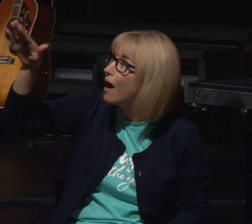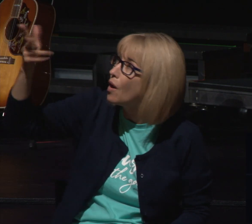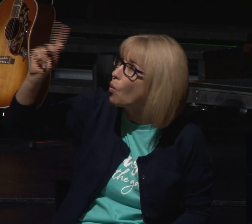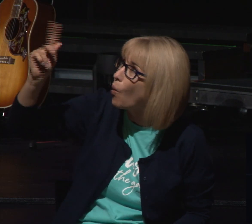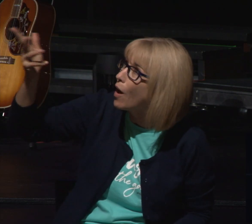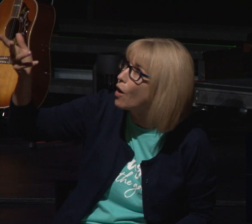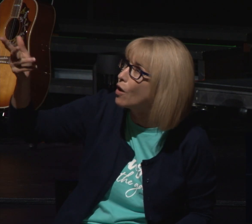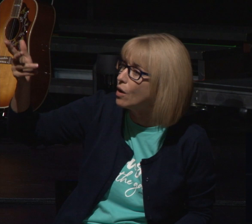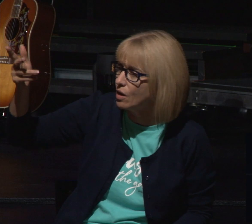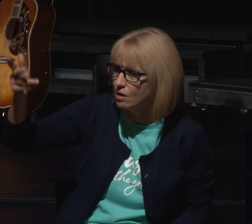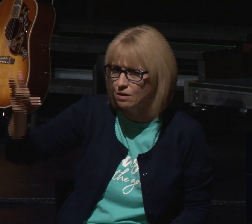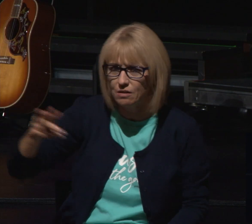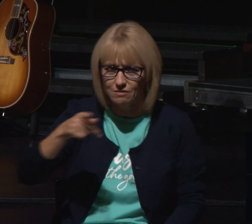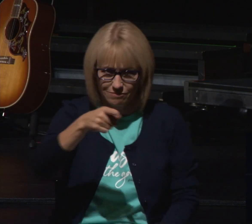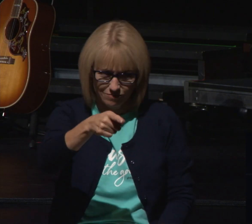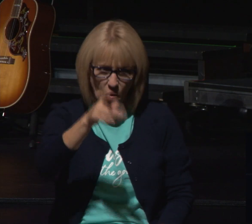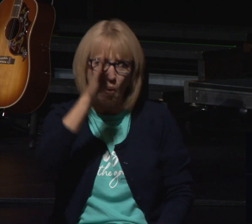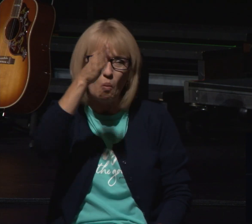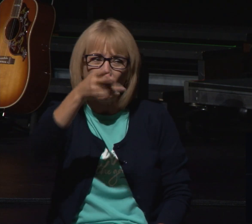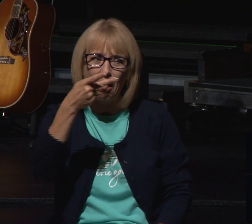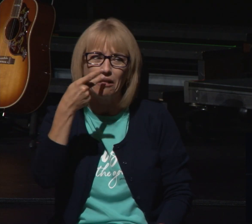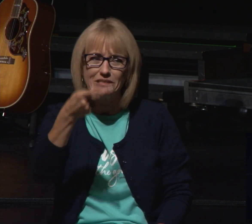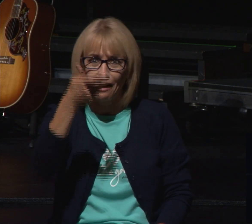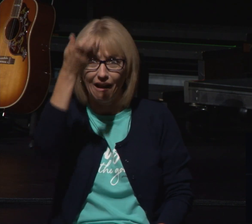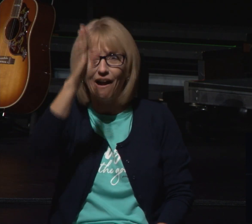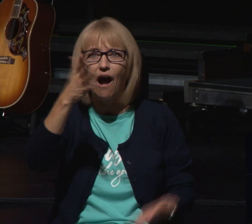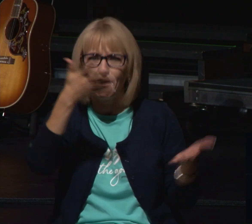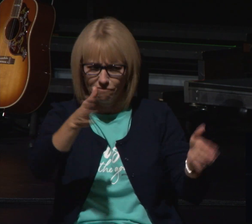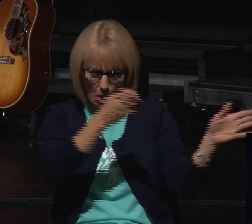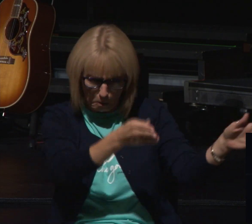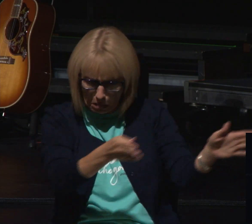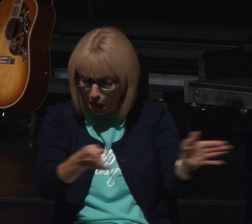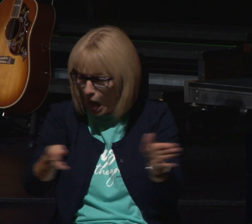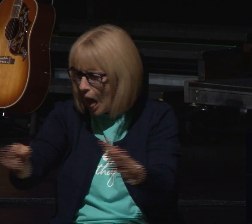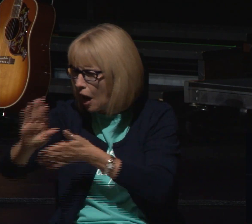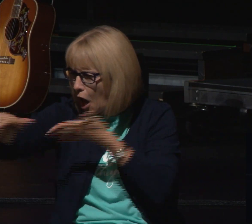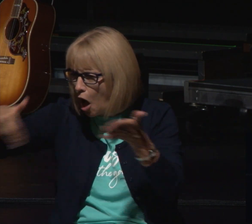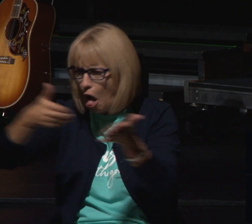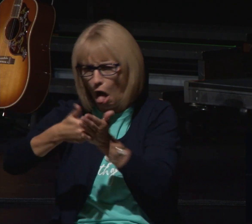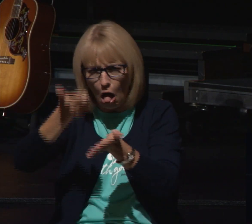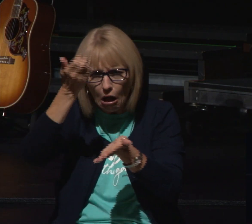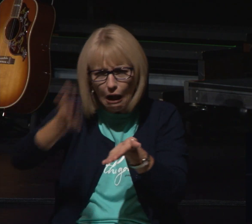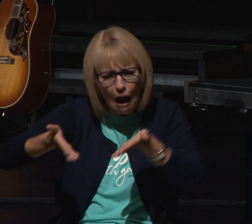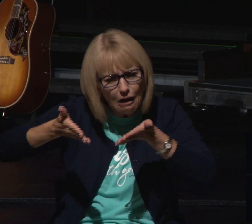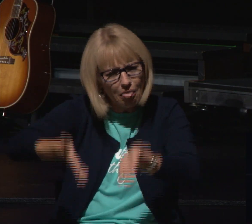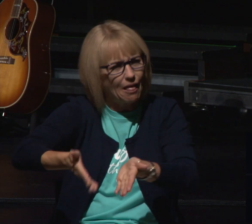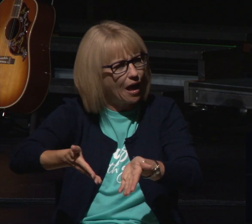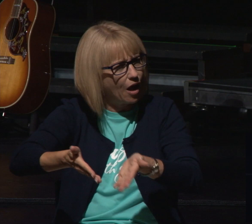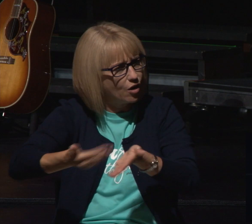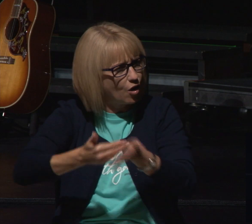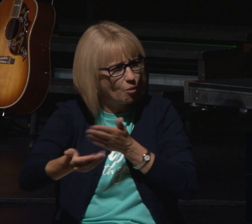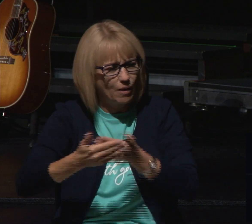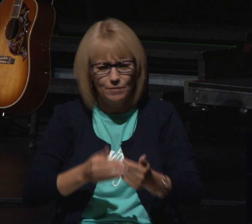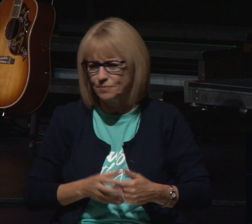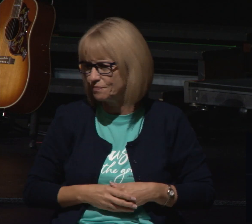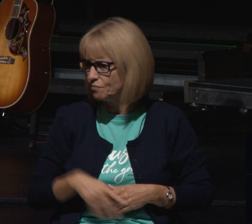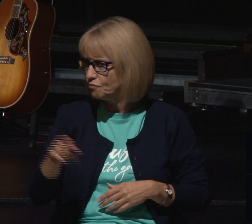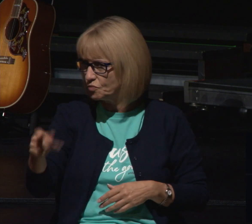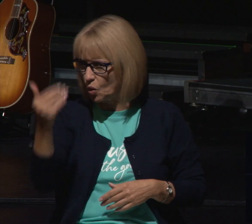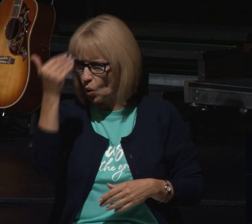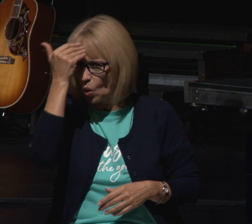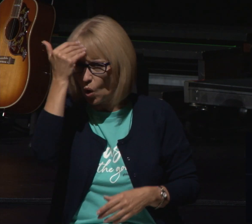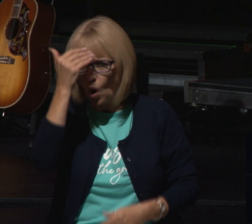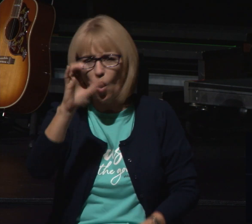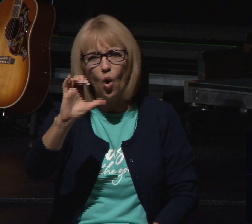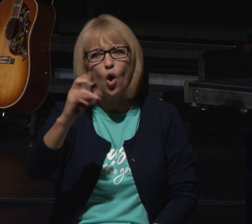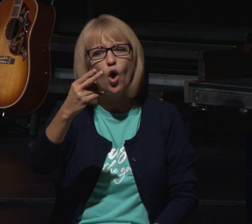god was moving and active in some ways joseph knew that god was there anyway charlie brown is